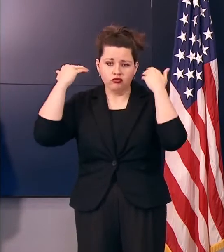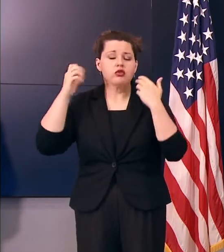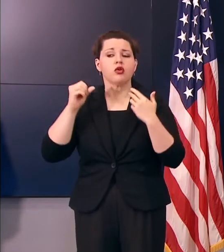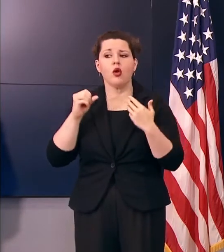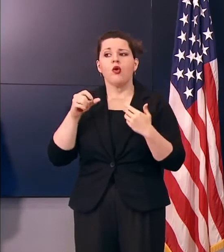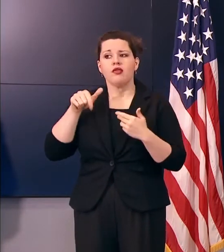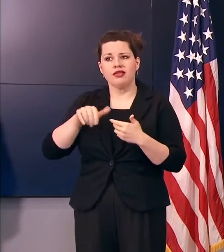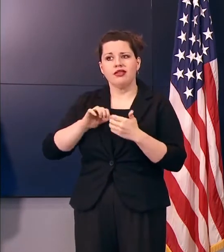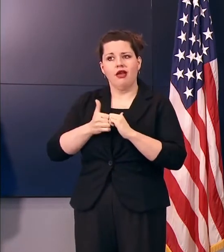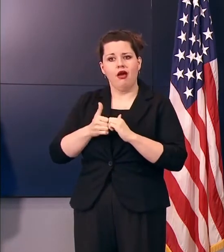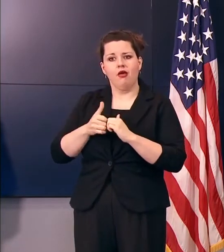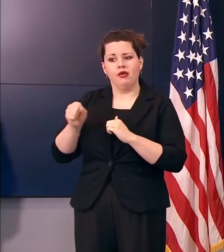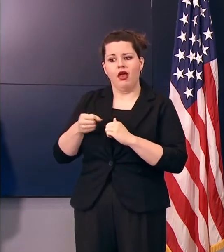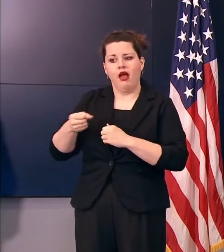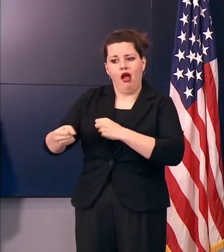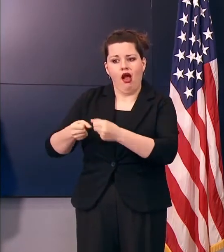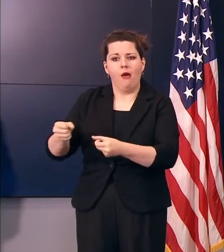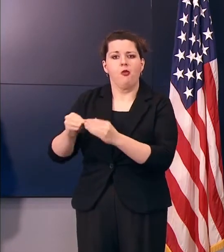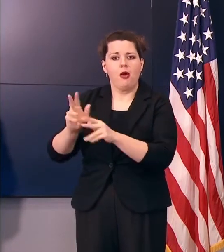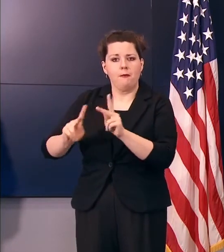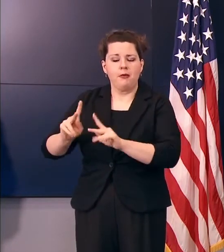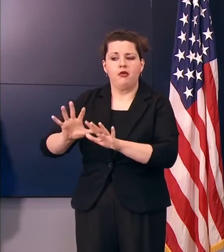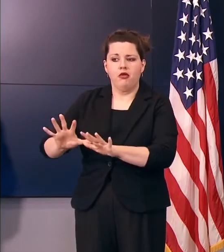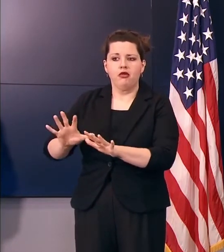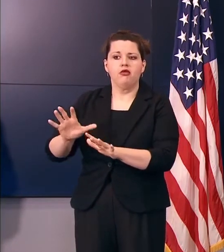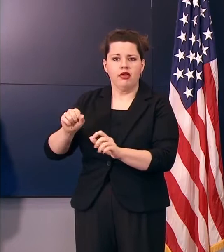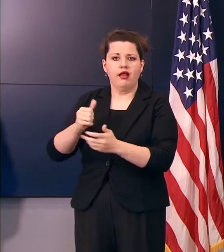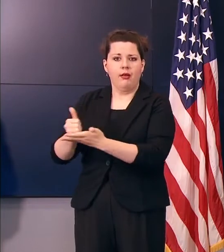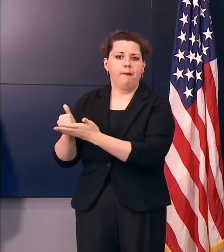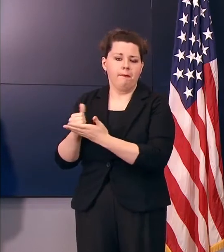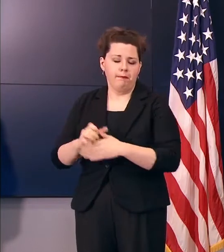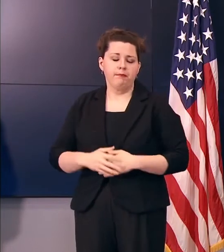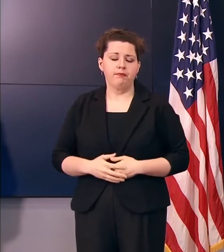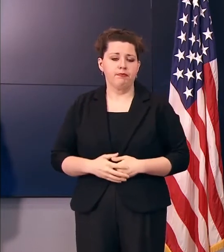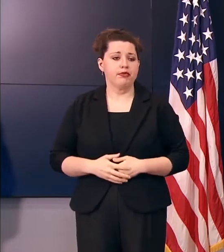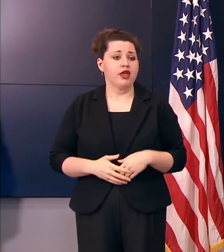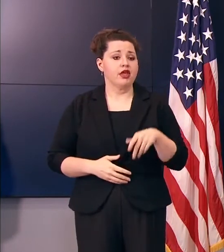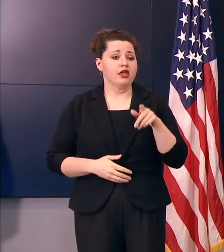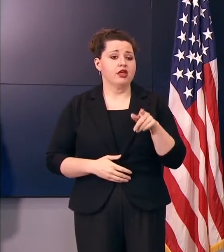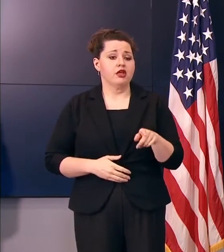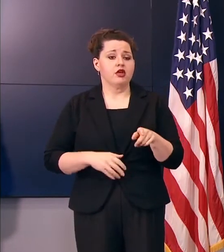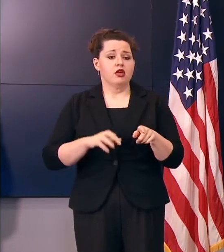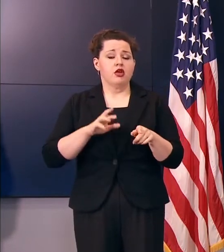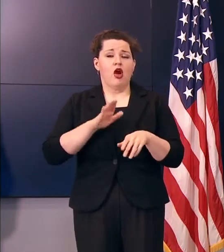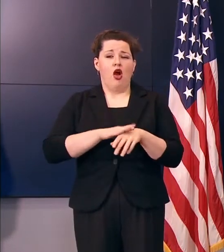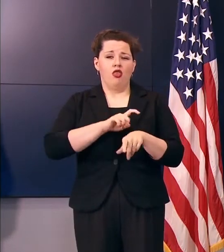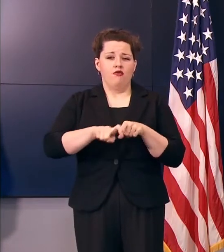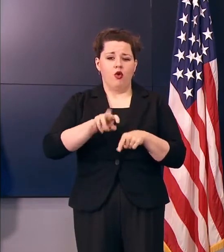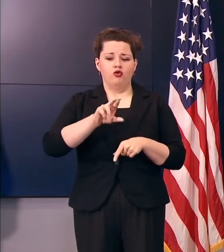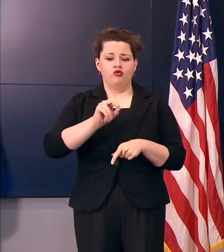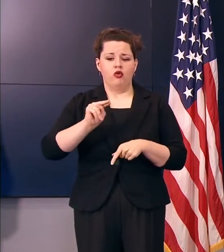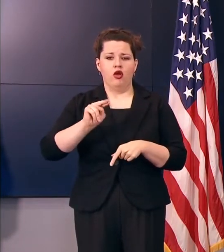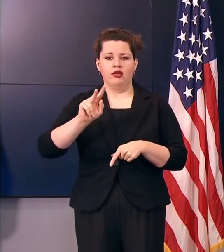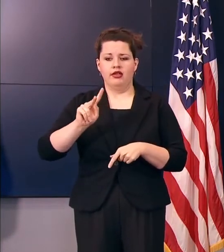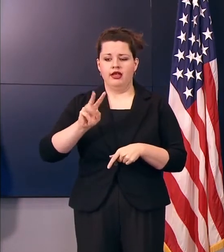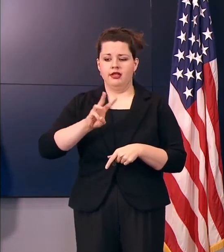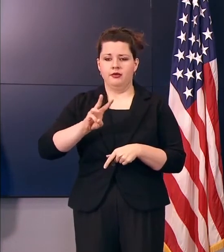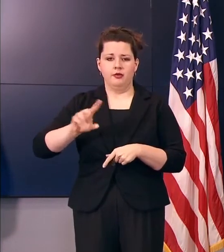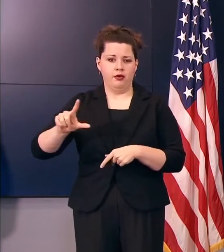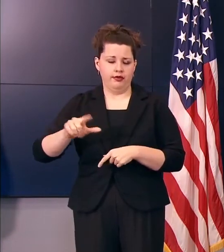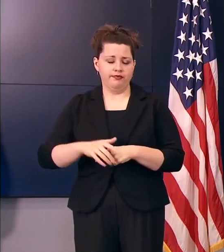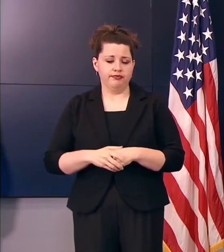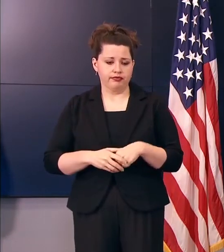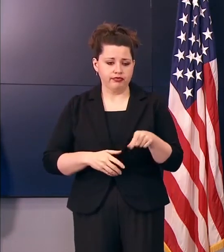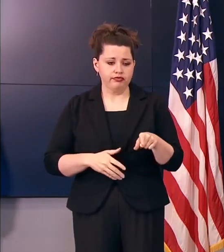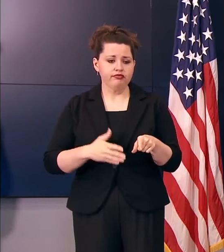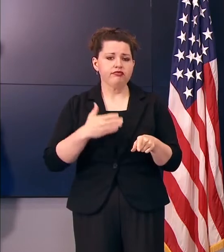to add and to build out our ability to do that in a timely manner. Ron, KWWL. Governor, good morning.